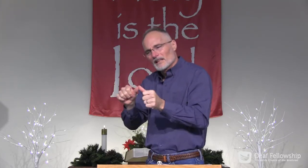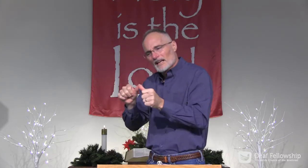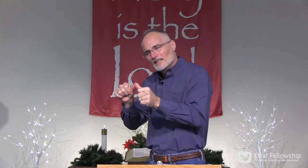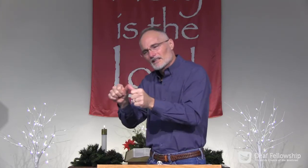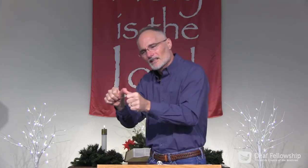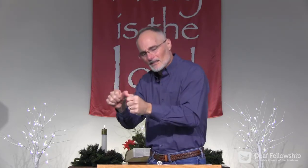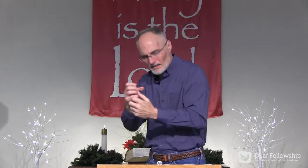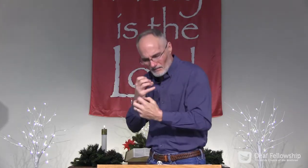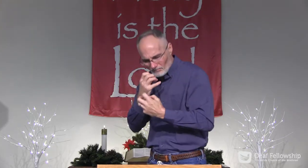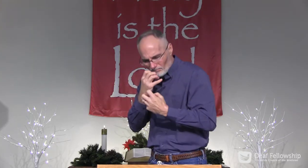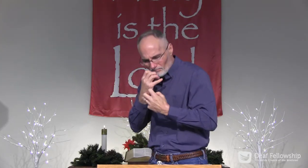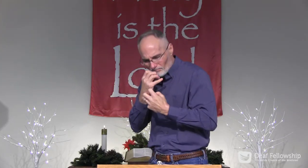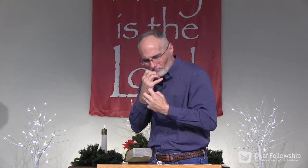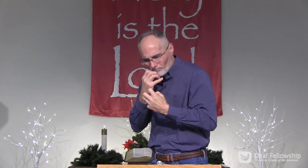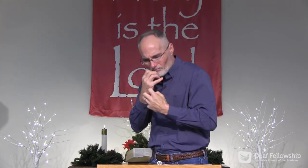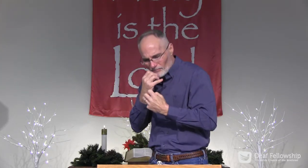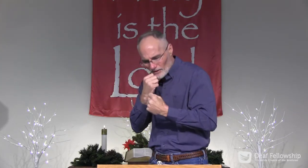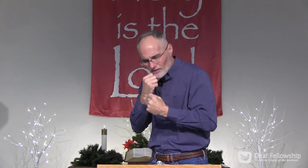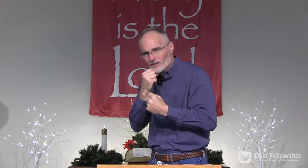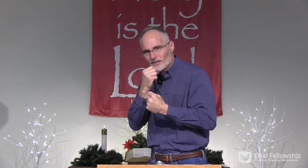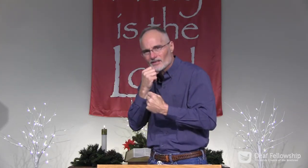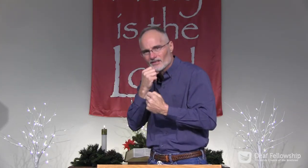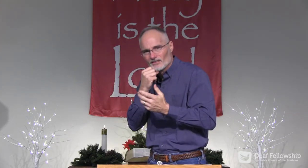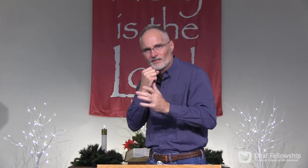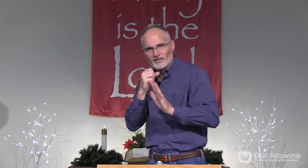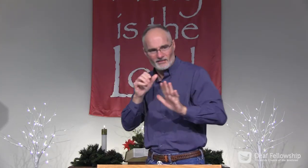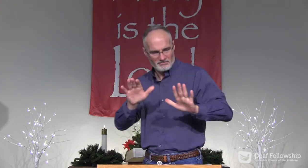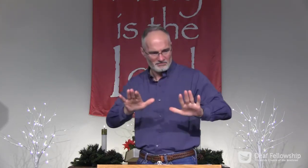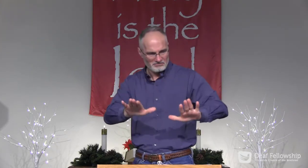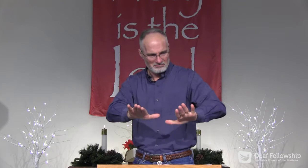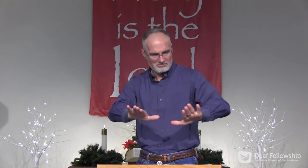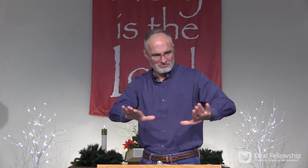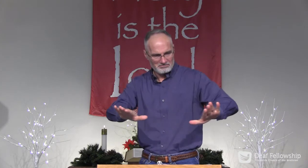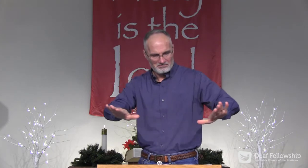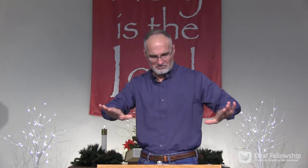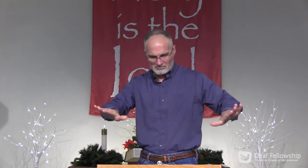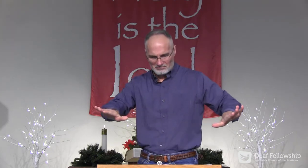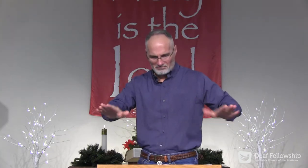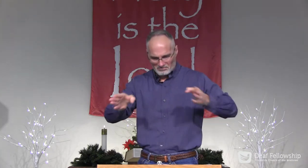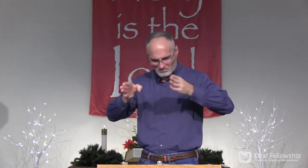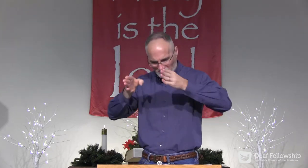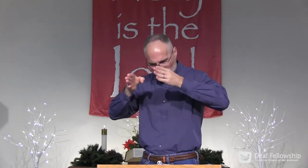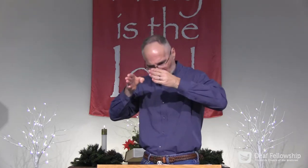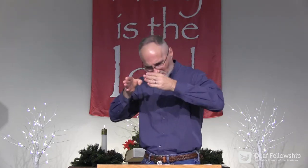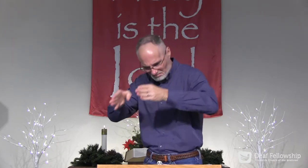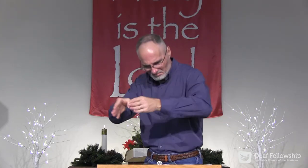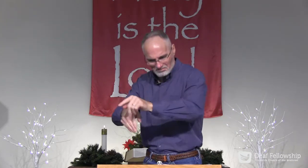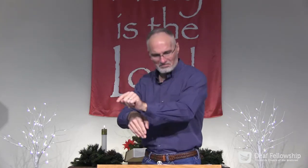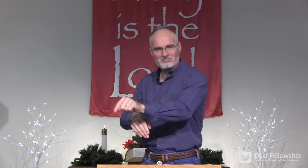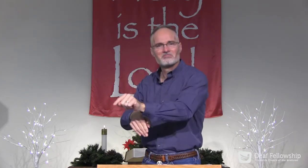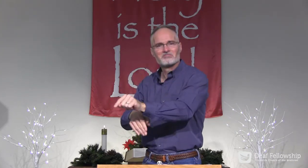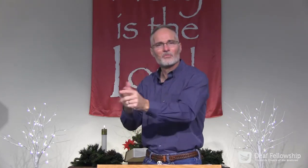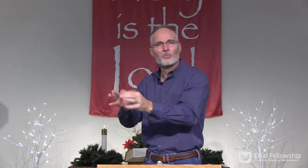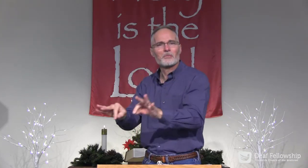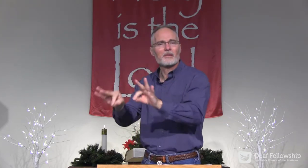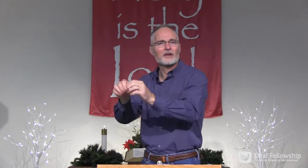what is temporary is really worthless and what is eternal is precious.